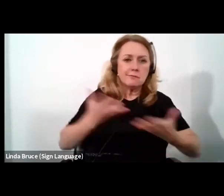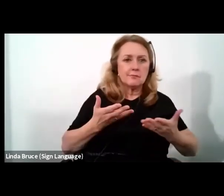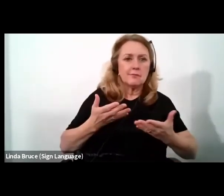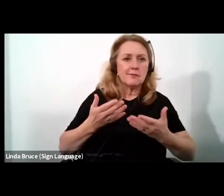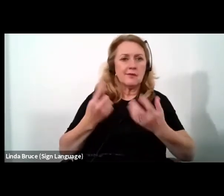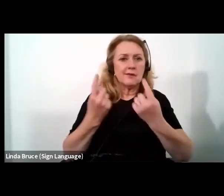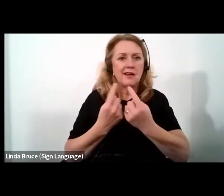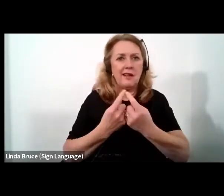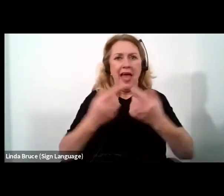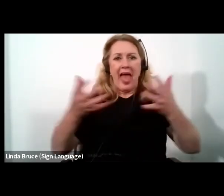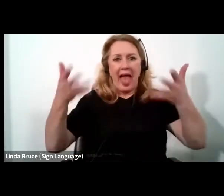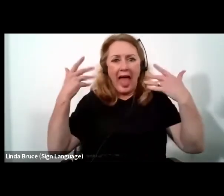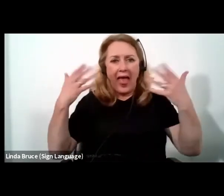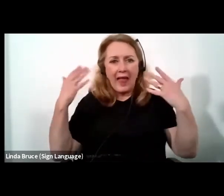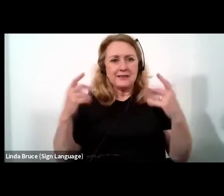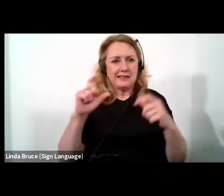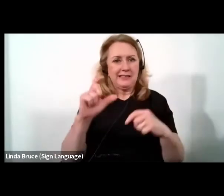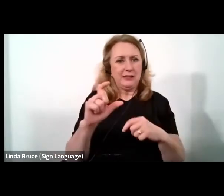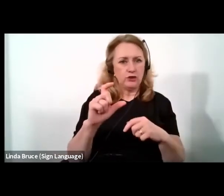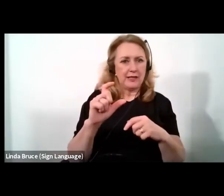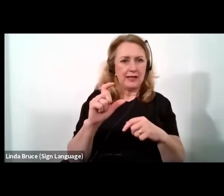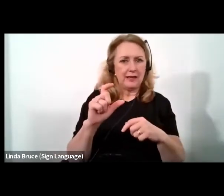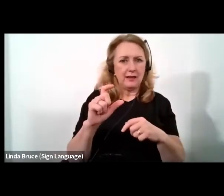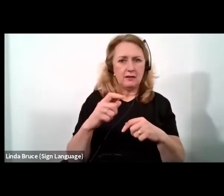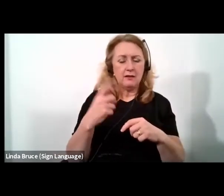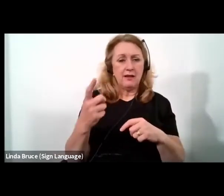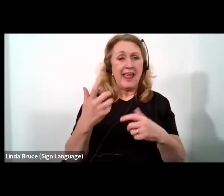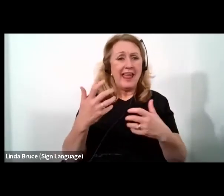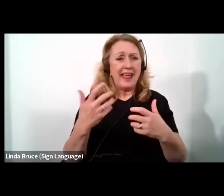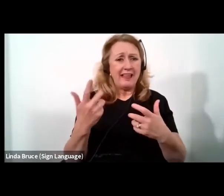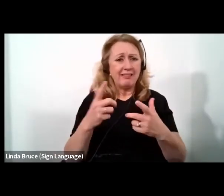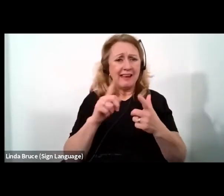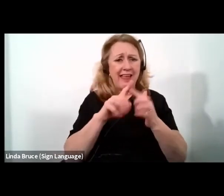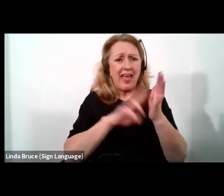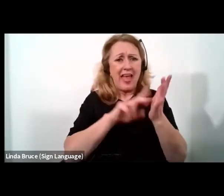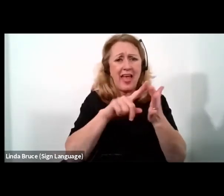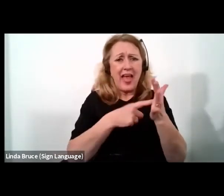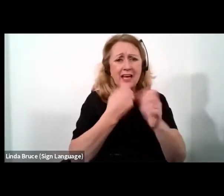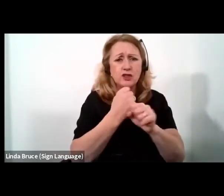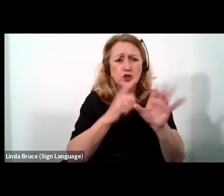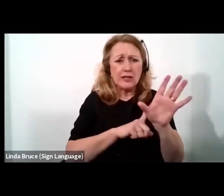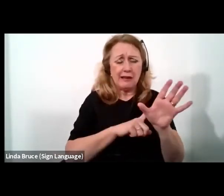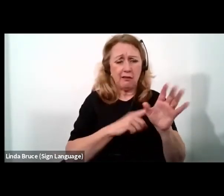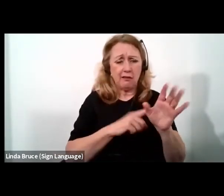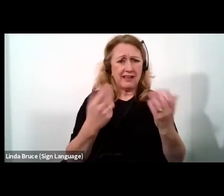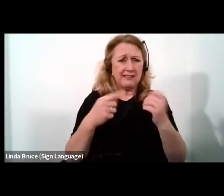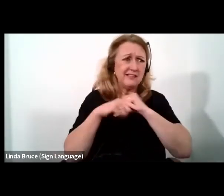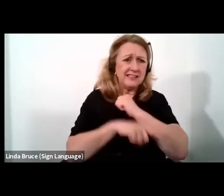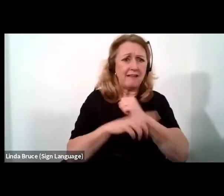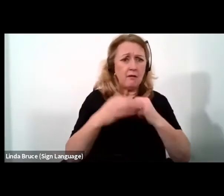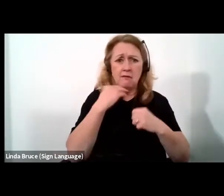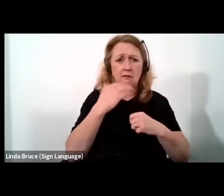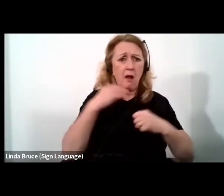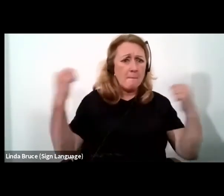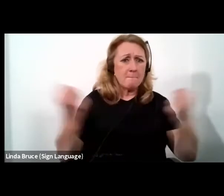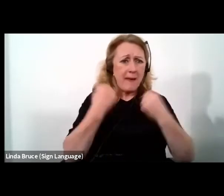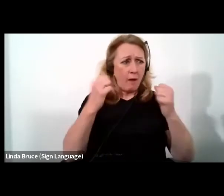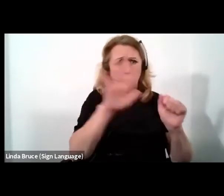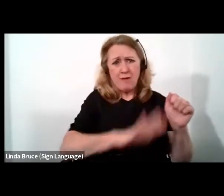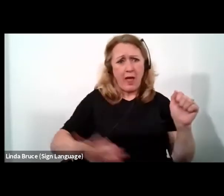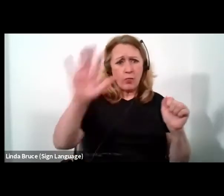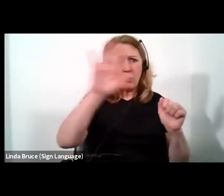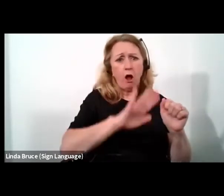and air conditioning illustrates, in the energy sector, the chronic deficit of power across the continent,